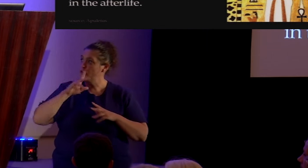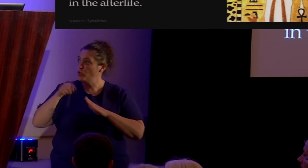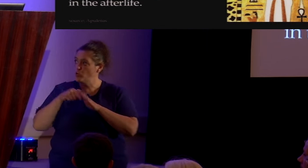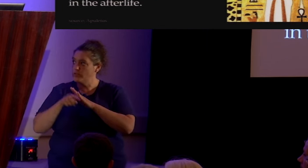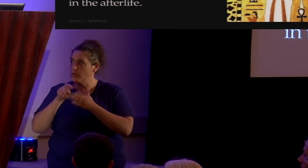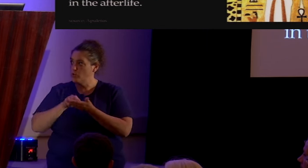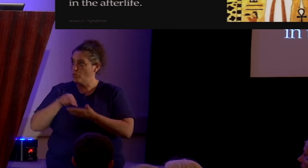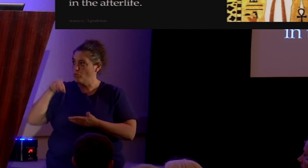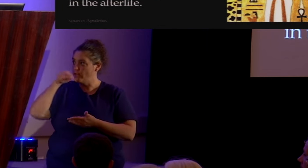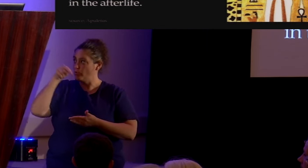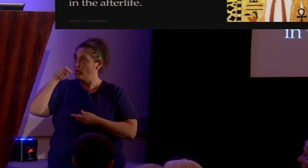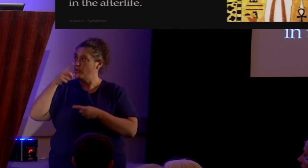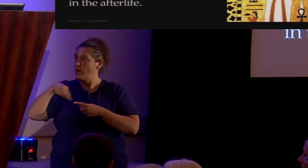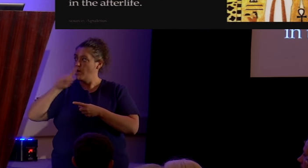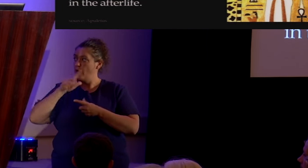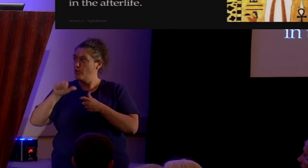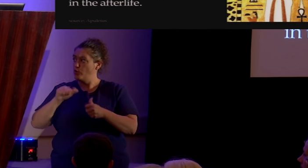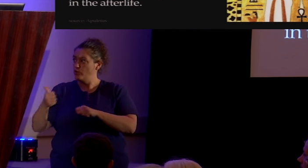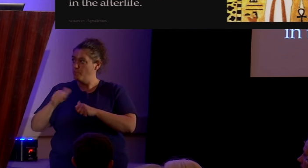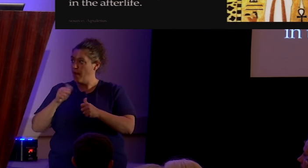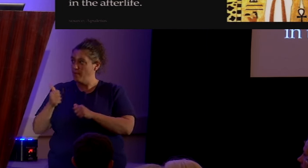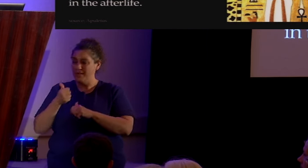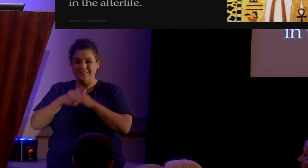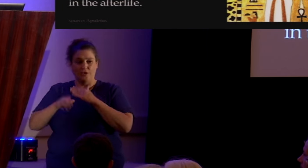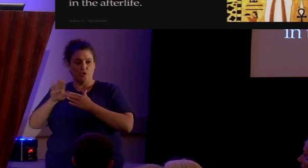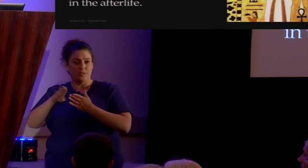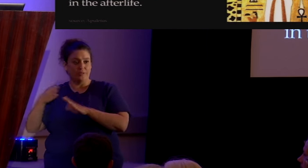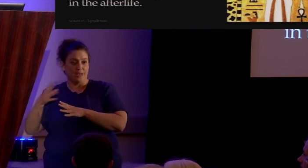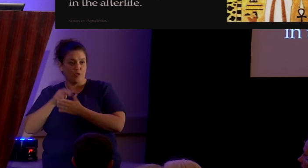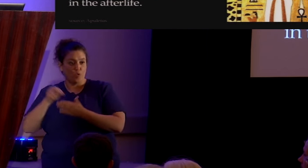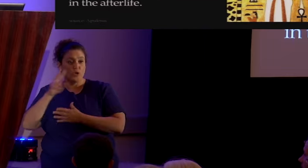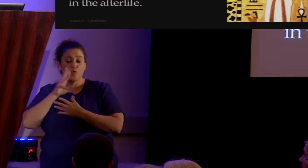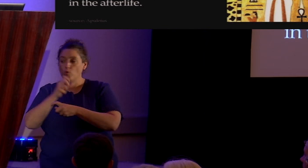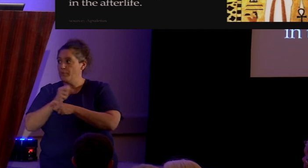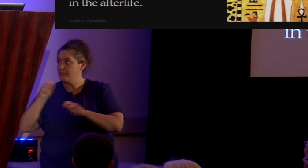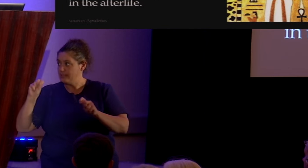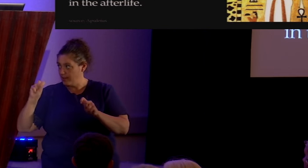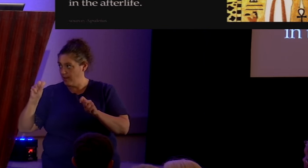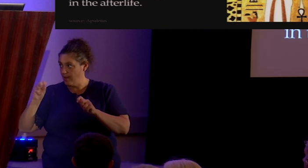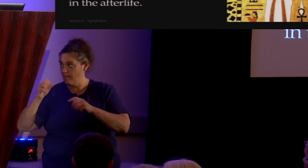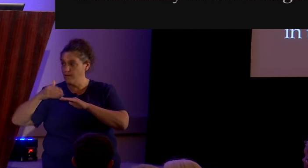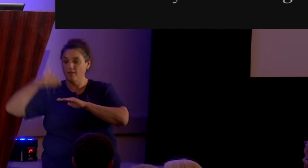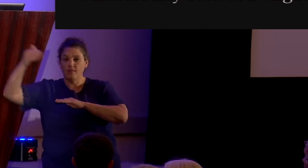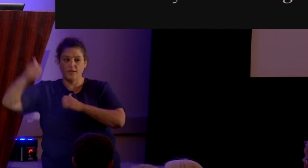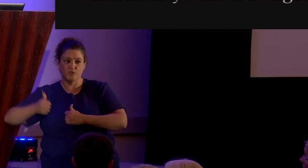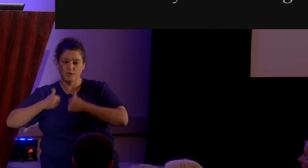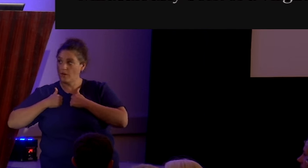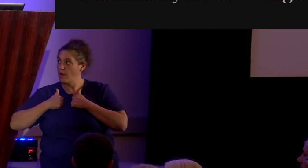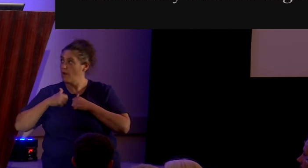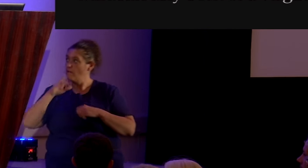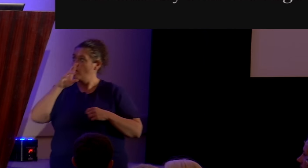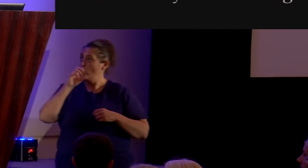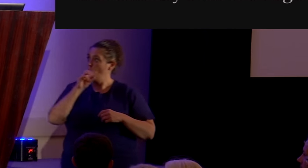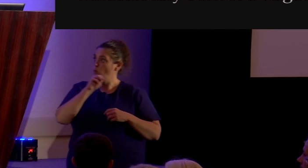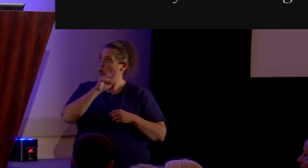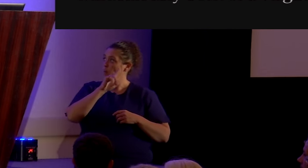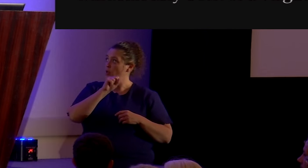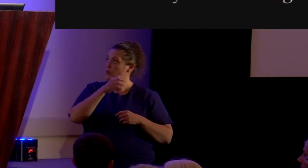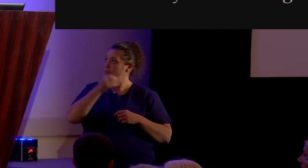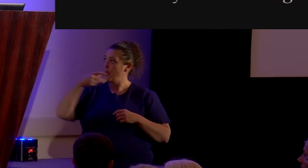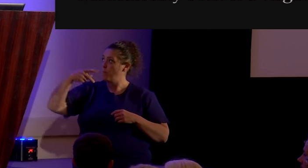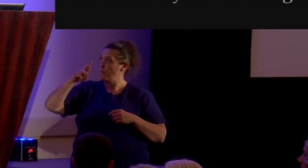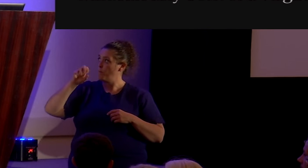resurrected, and those baptized into his death and resurrection, they get saved in the afterlife. Romulus and Perseus, they were